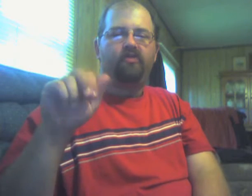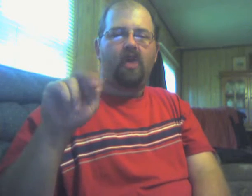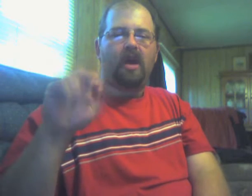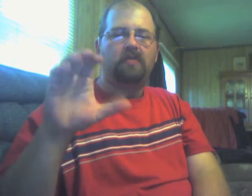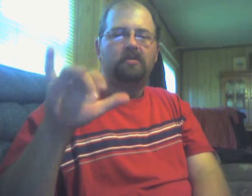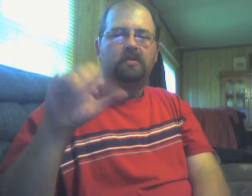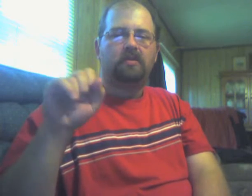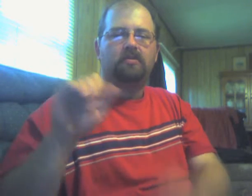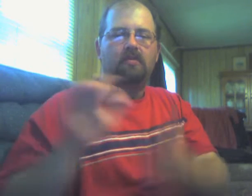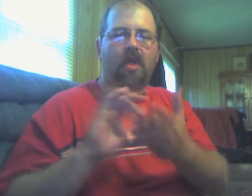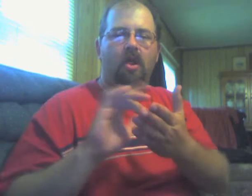didn't ask.